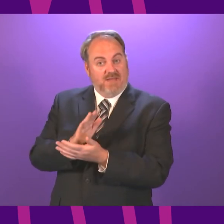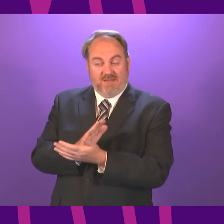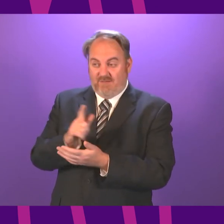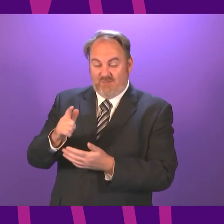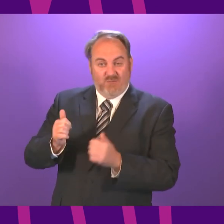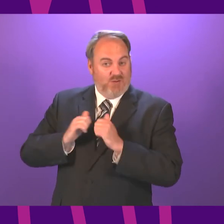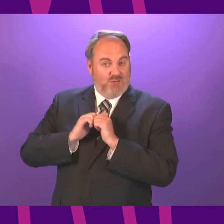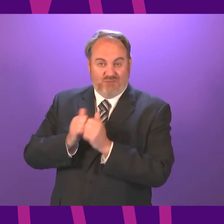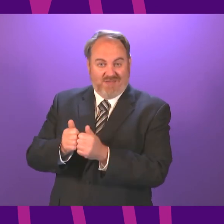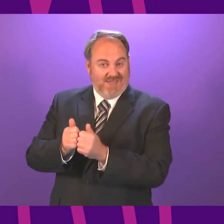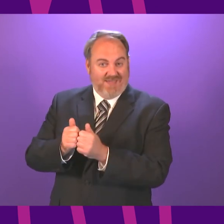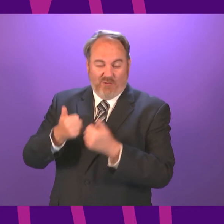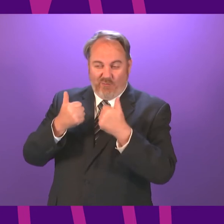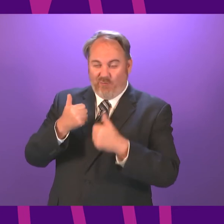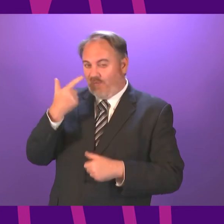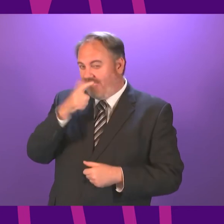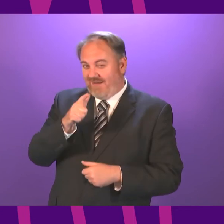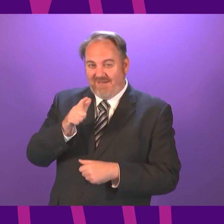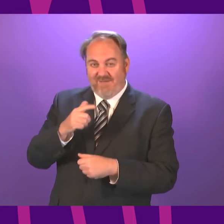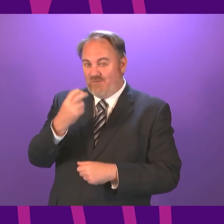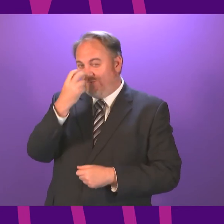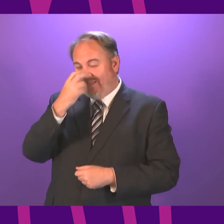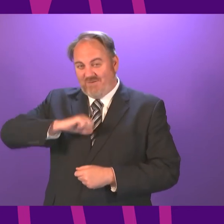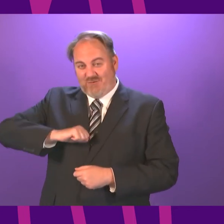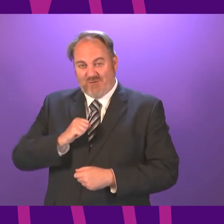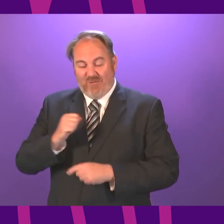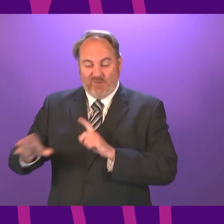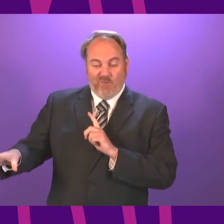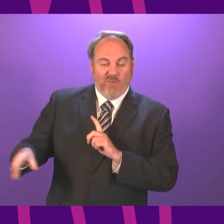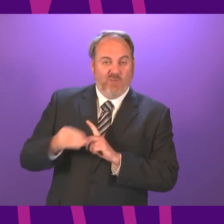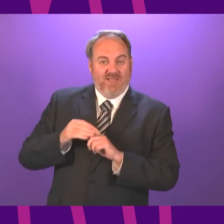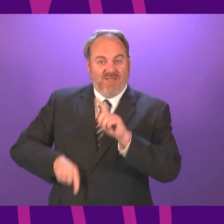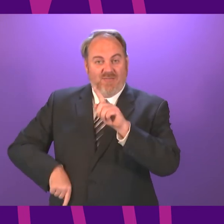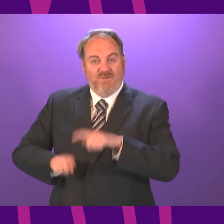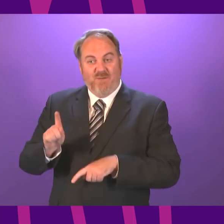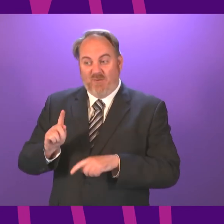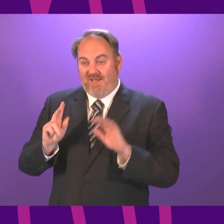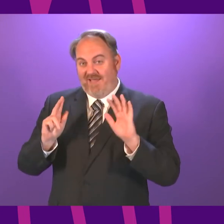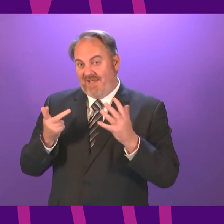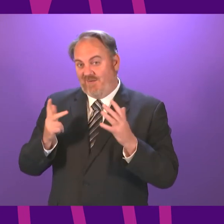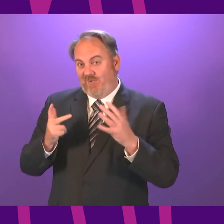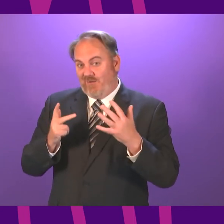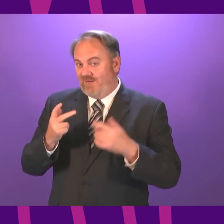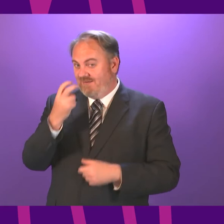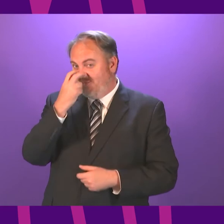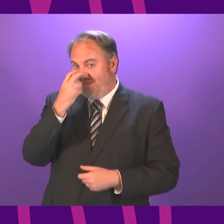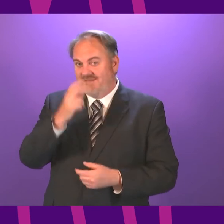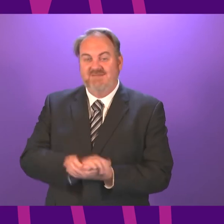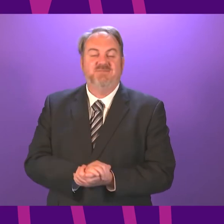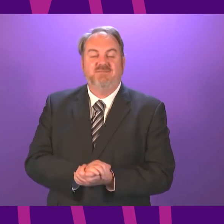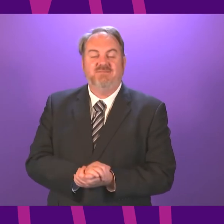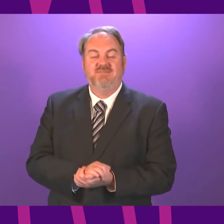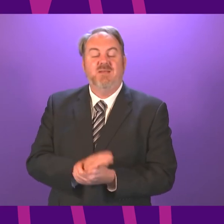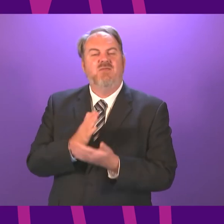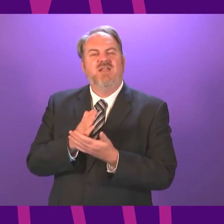tonight. And I wish Steve Clarke and the team all the very best. A kick-off at 8 o'clock. But can I ask the First